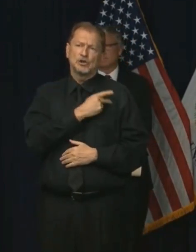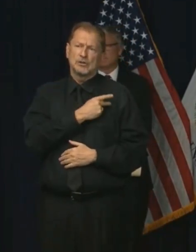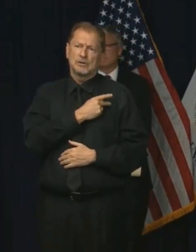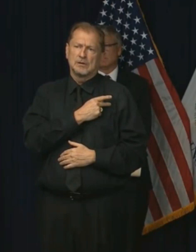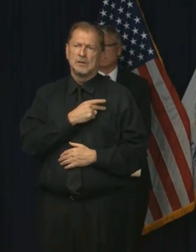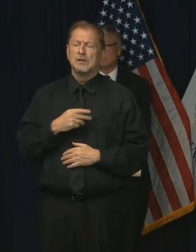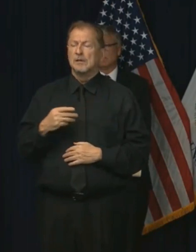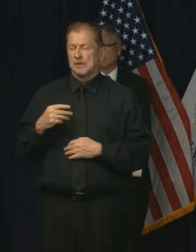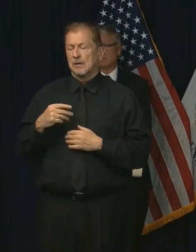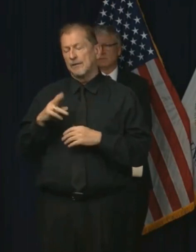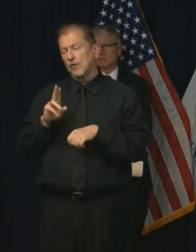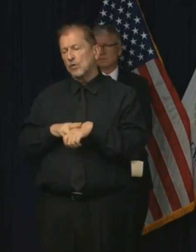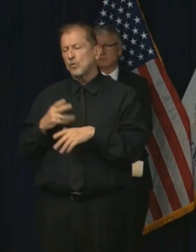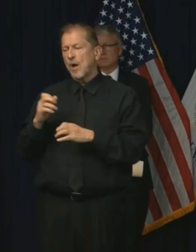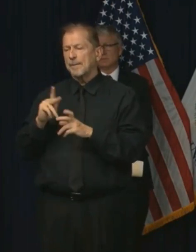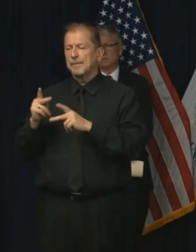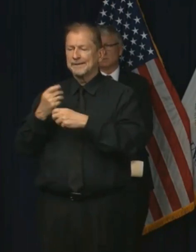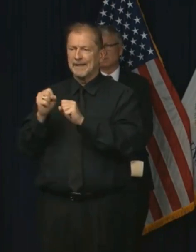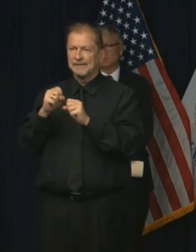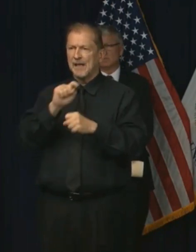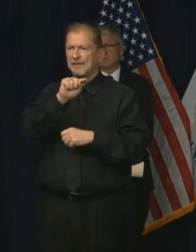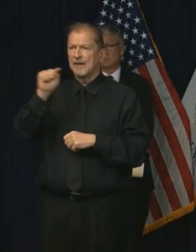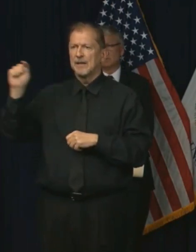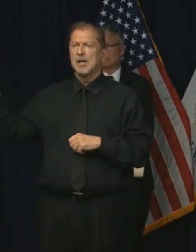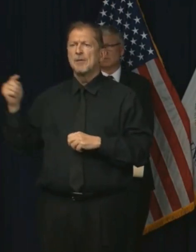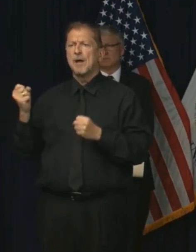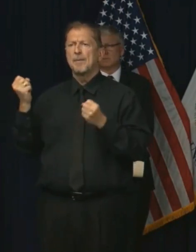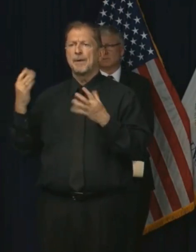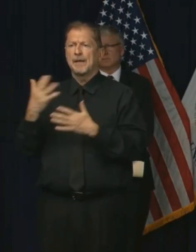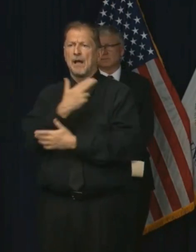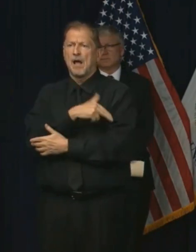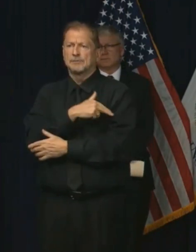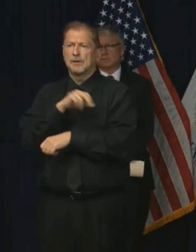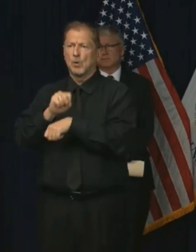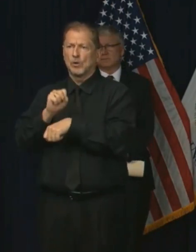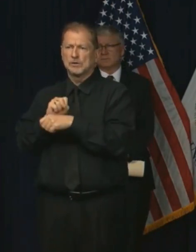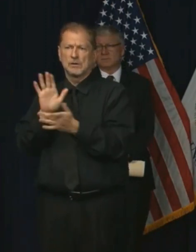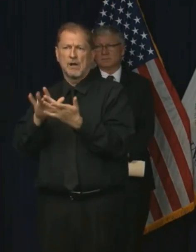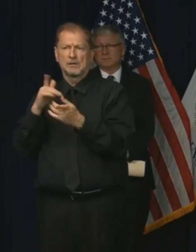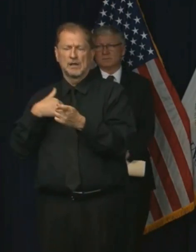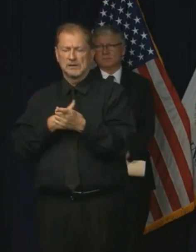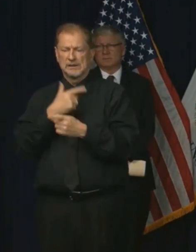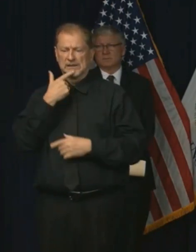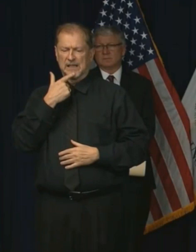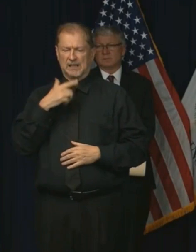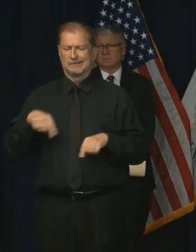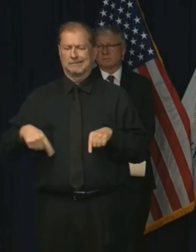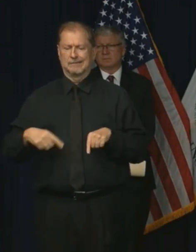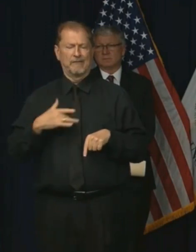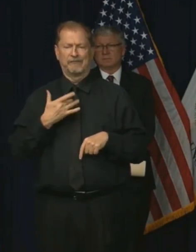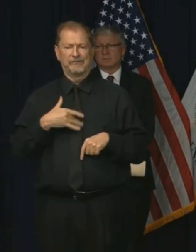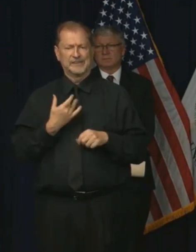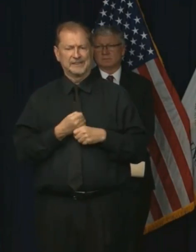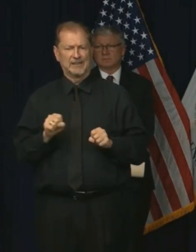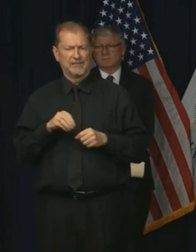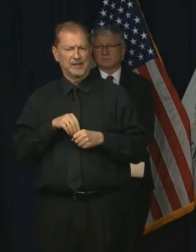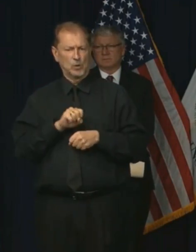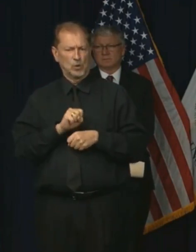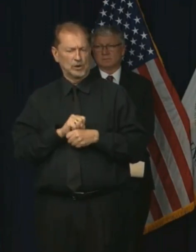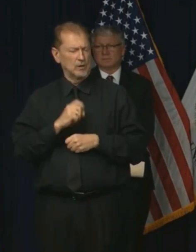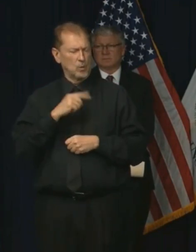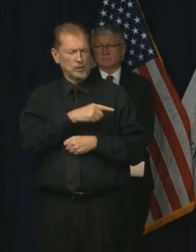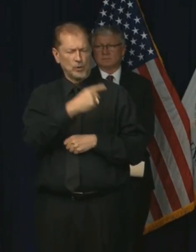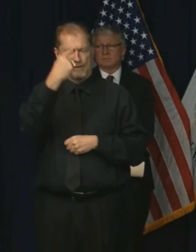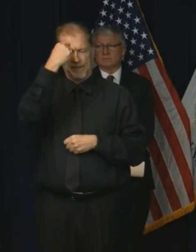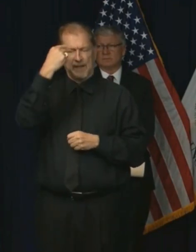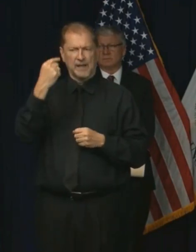people, of course, to be safe. Yet many hospital workers, at least reaching out to us, say they don't feel safe. Your thoughts on that and what should